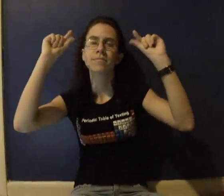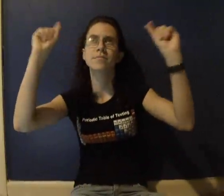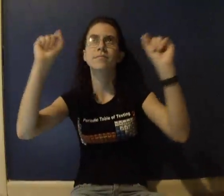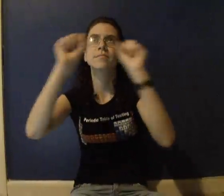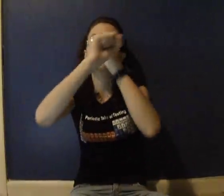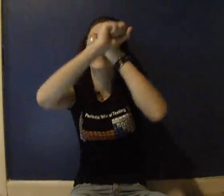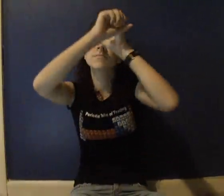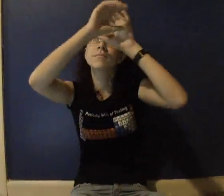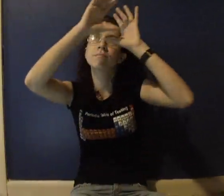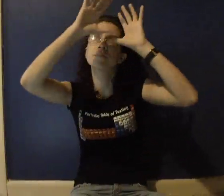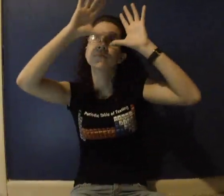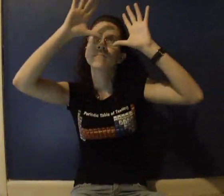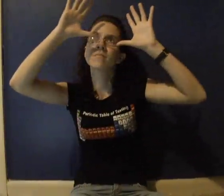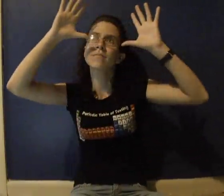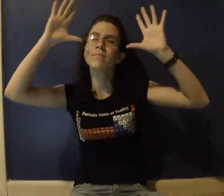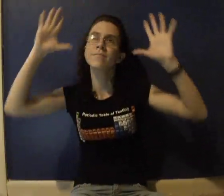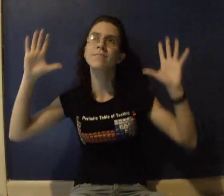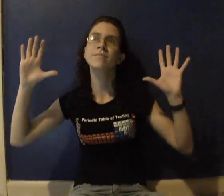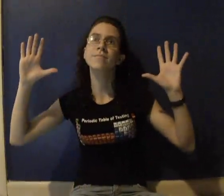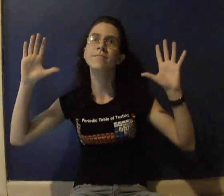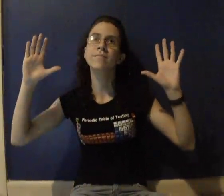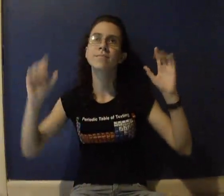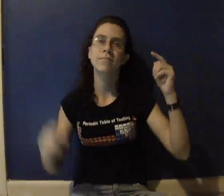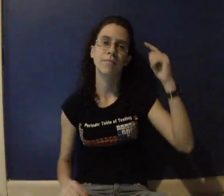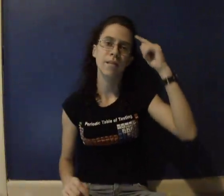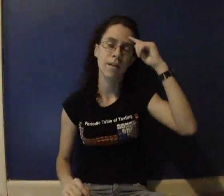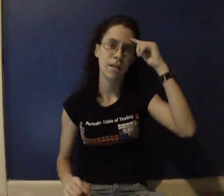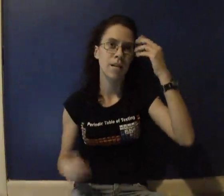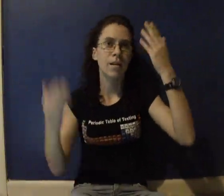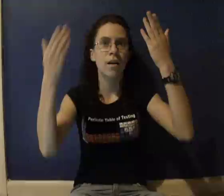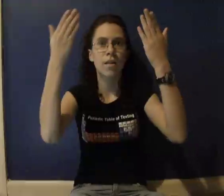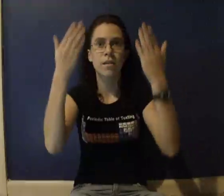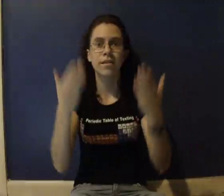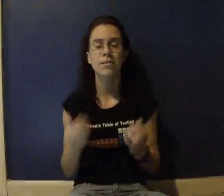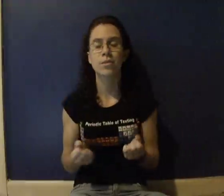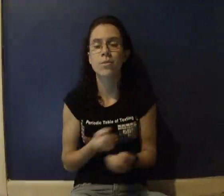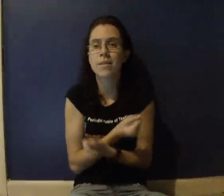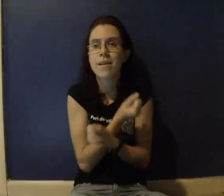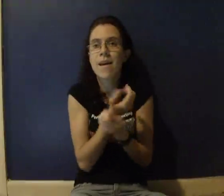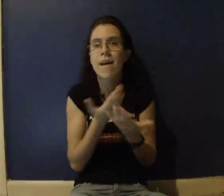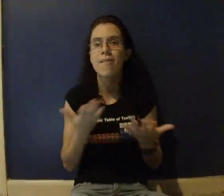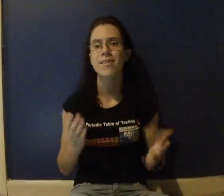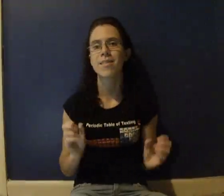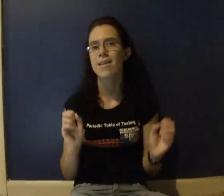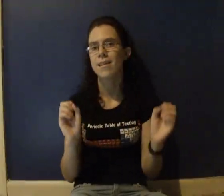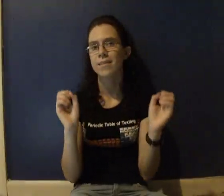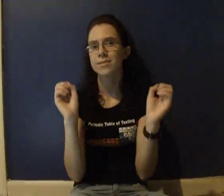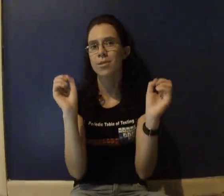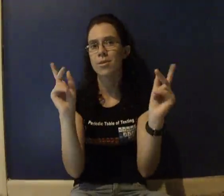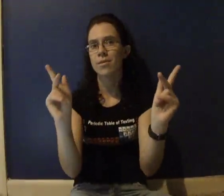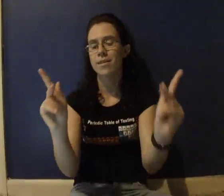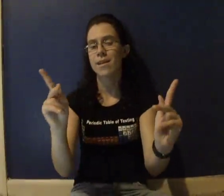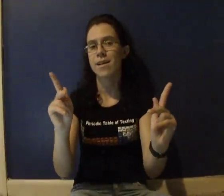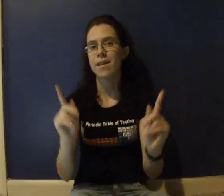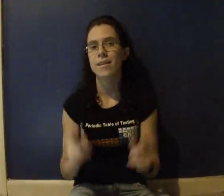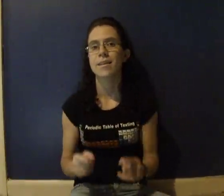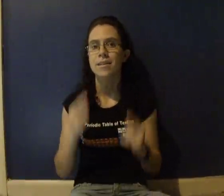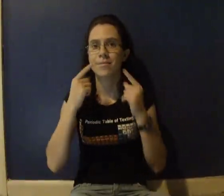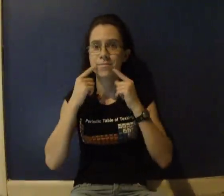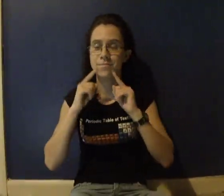When I cut my eyes and turned away I think of you and everything Okay, I'm